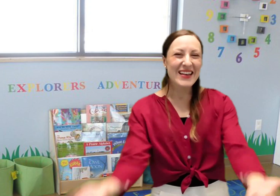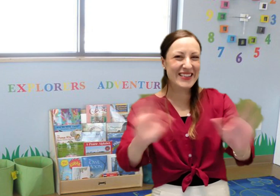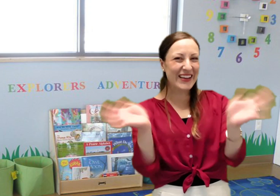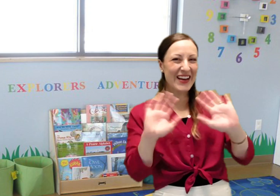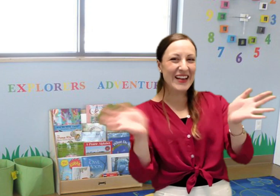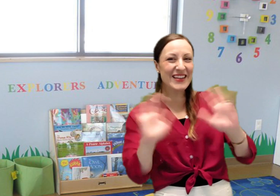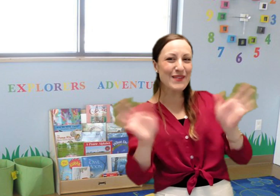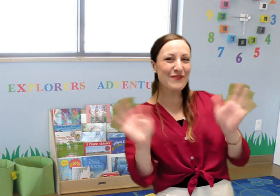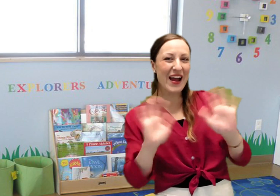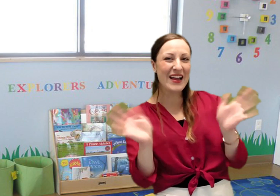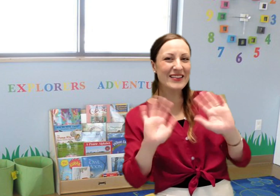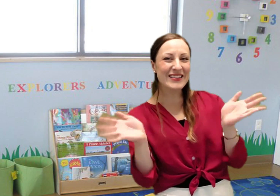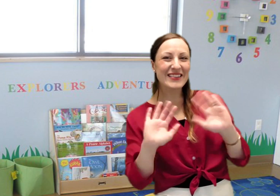see you next time friends